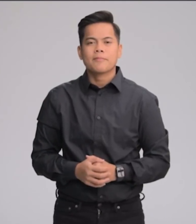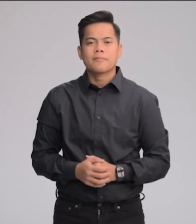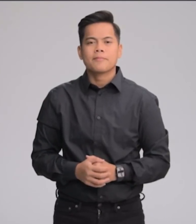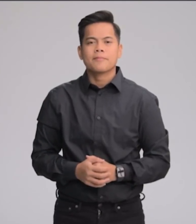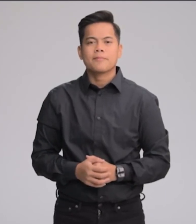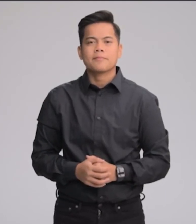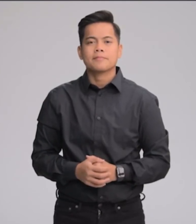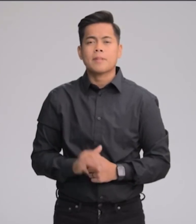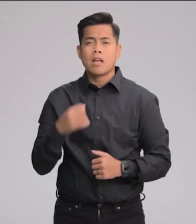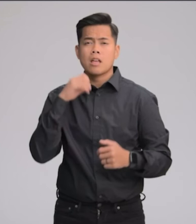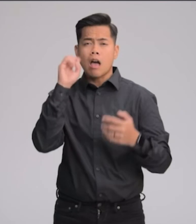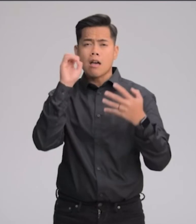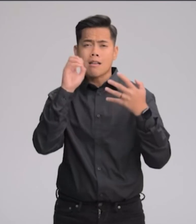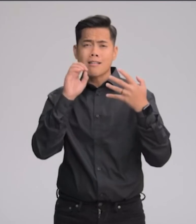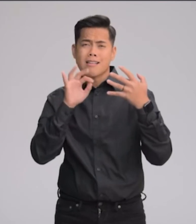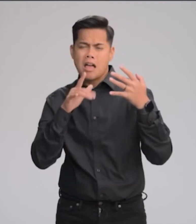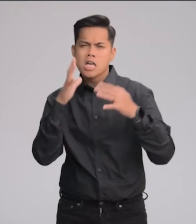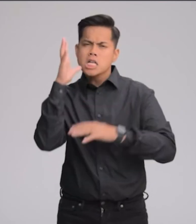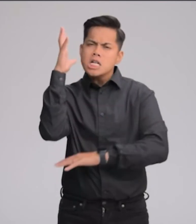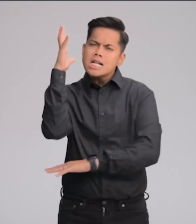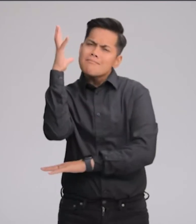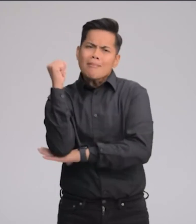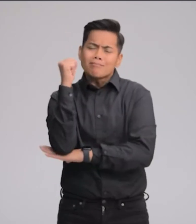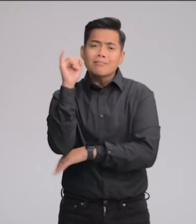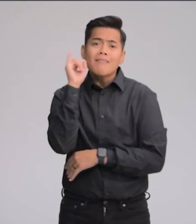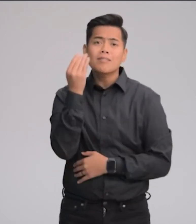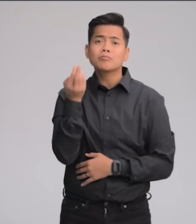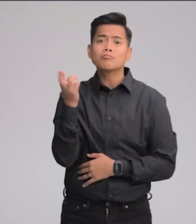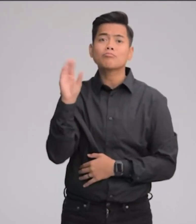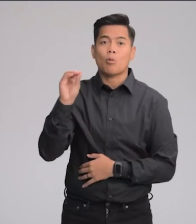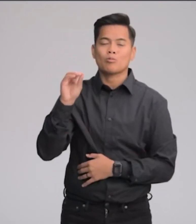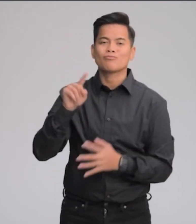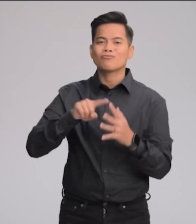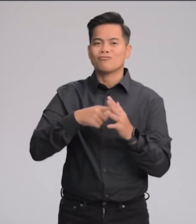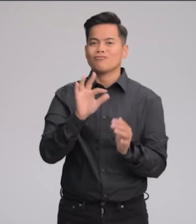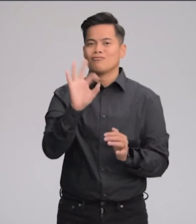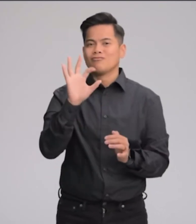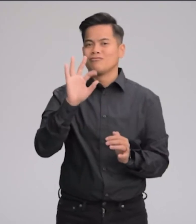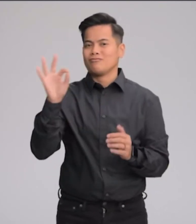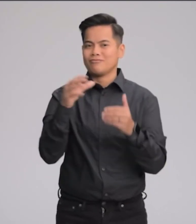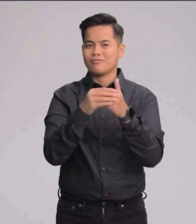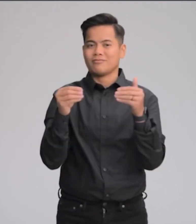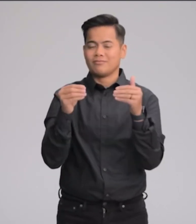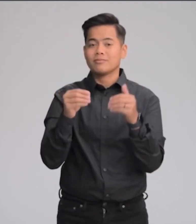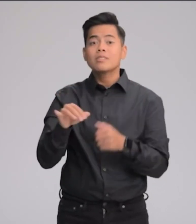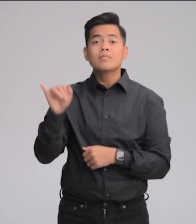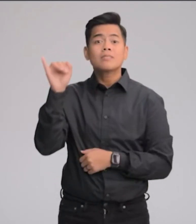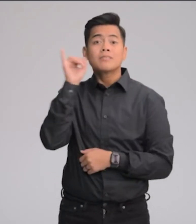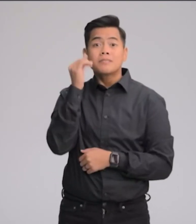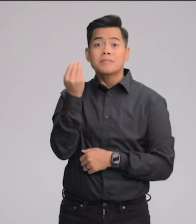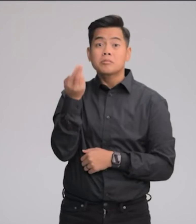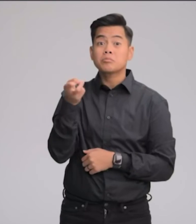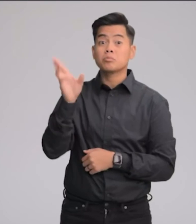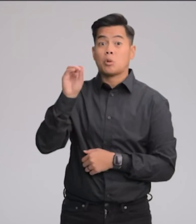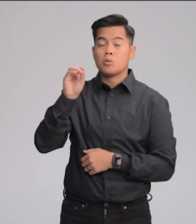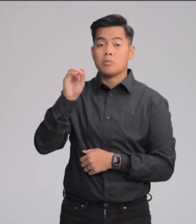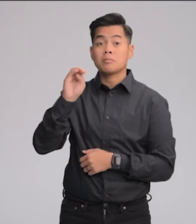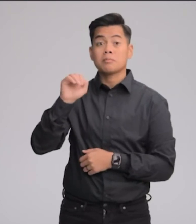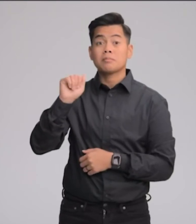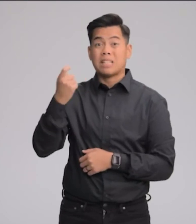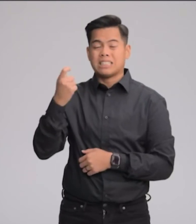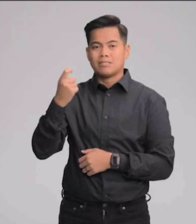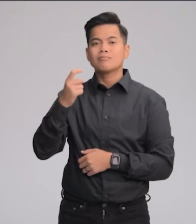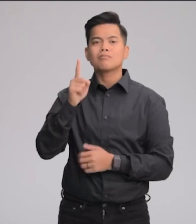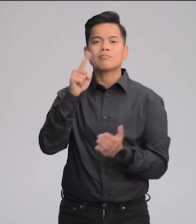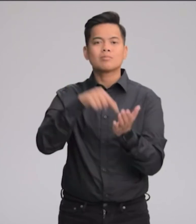Even with these groundbreaking features, iPhone 14 Pro still starts at $999. An iPhone 14 Pro